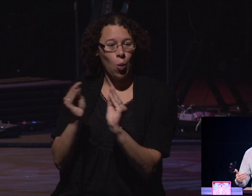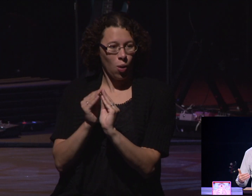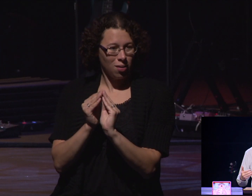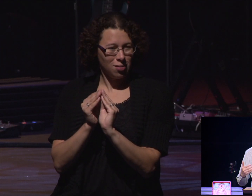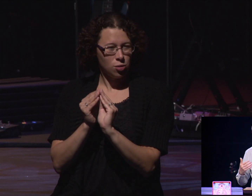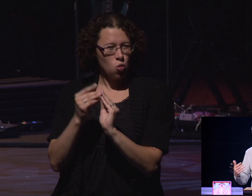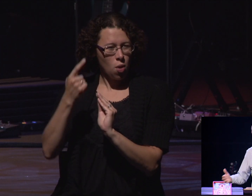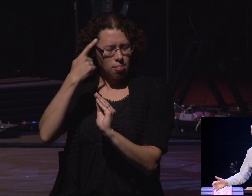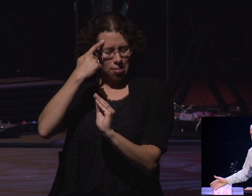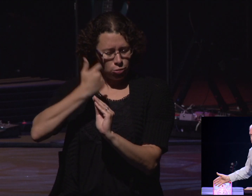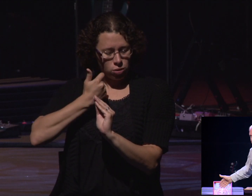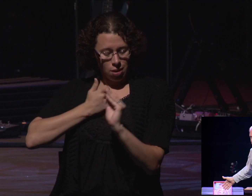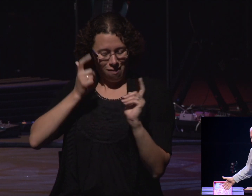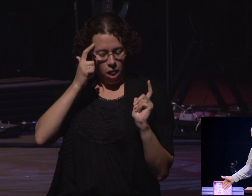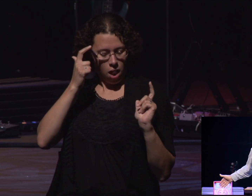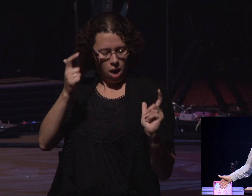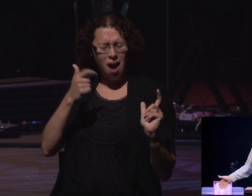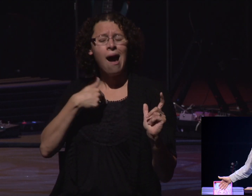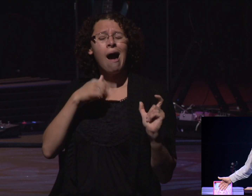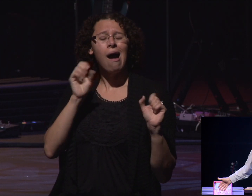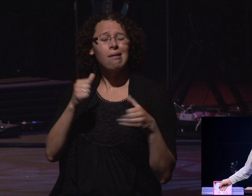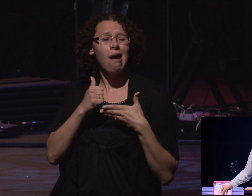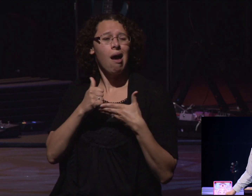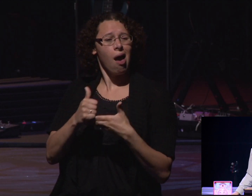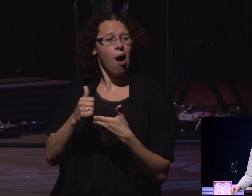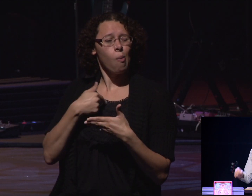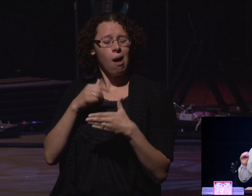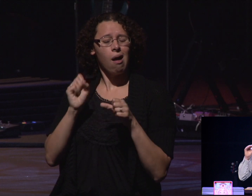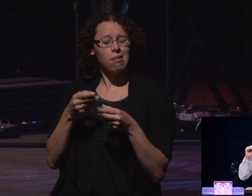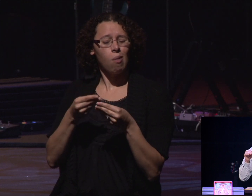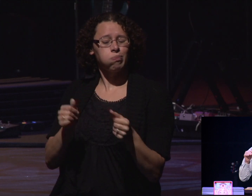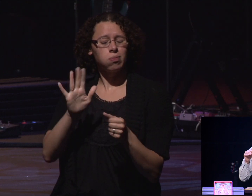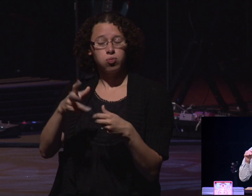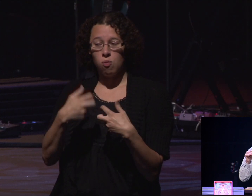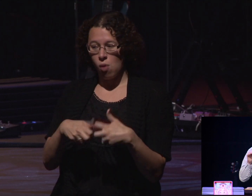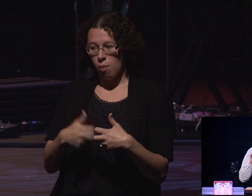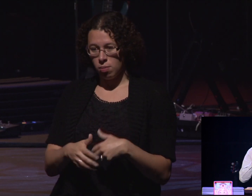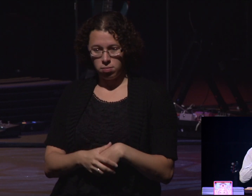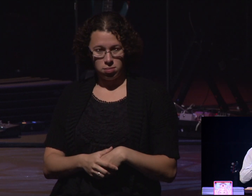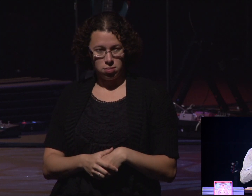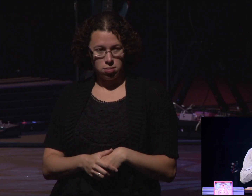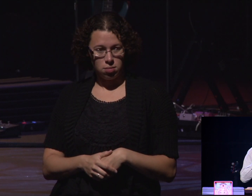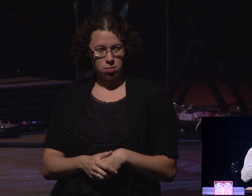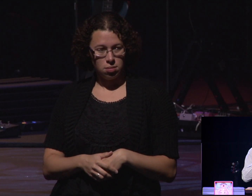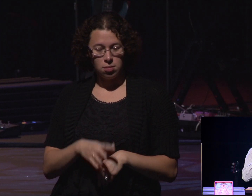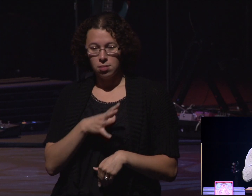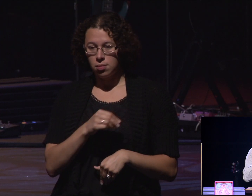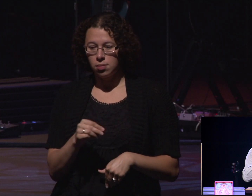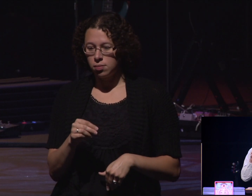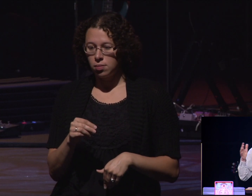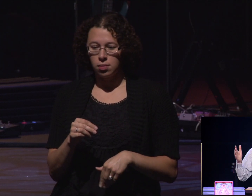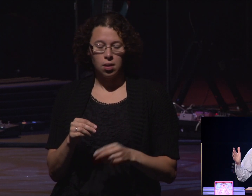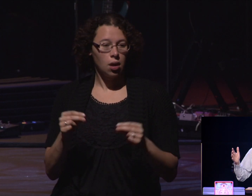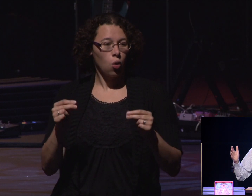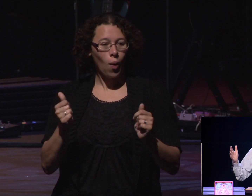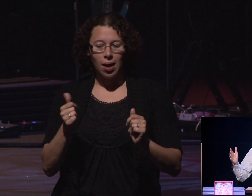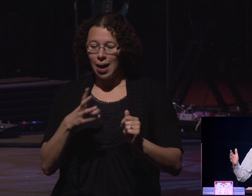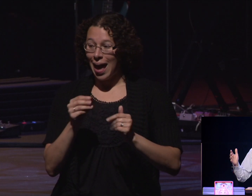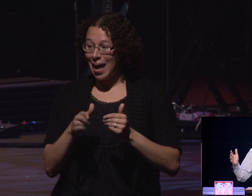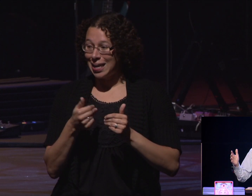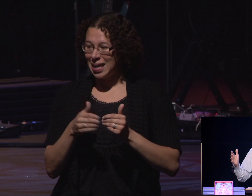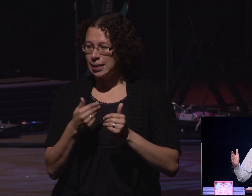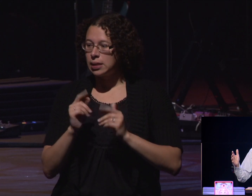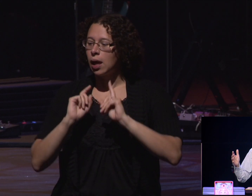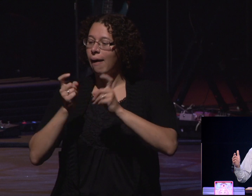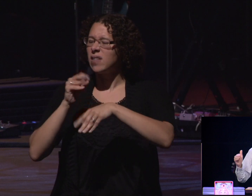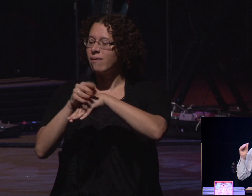got other issues. got issues with your funny bone, as he would have. You say, you just need a better sense of humor. But we're quick and easy to give advice. You ever find yourself